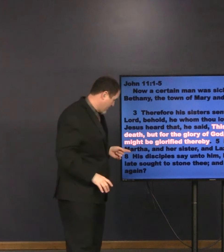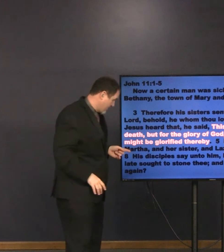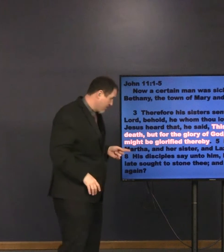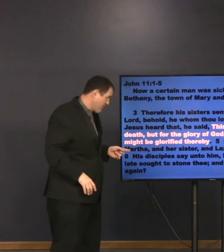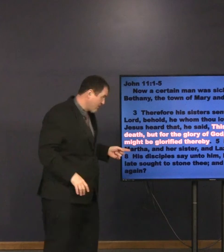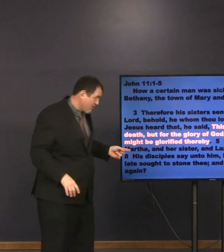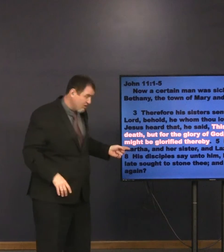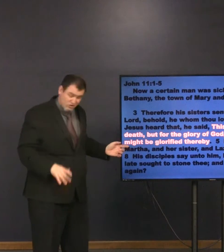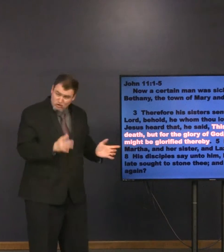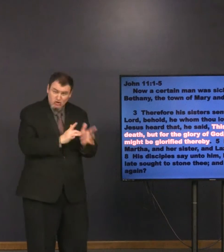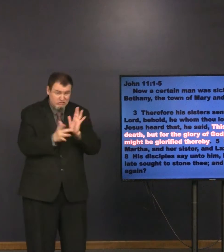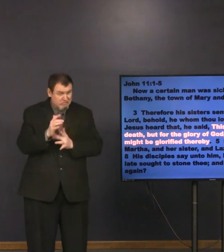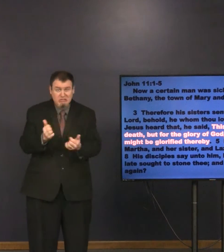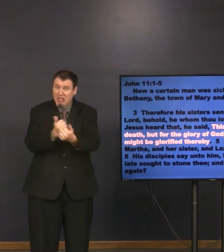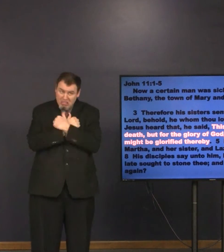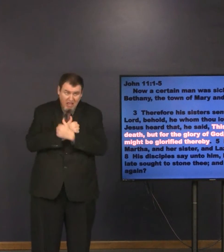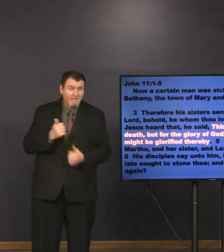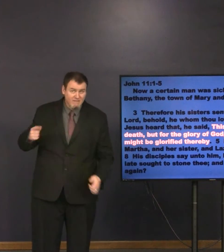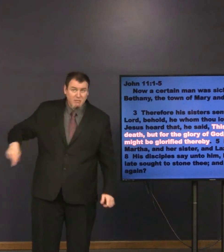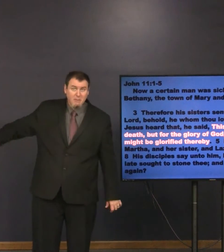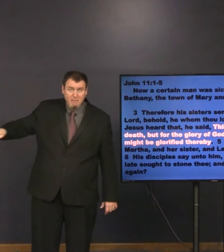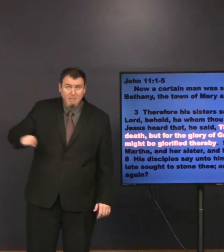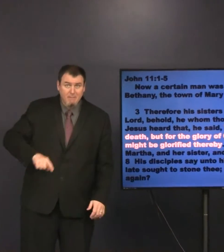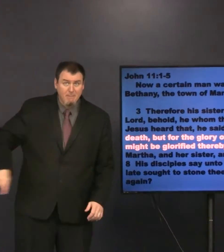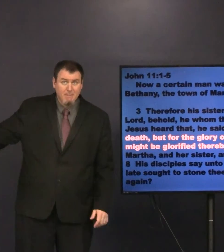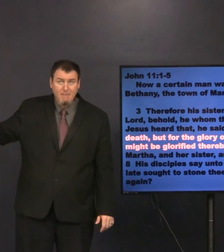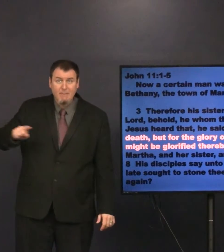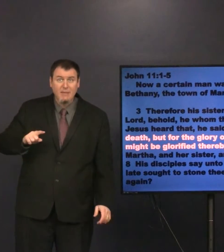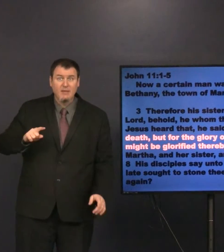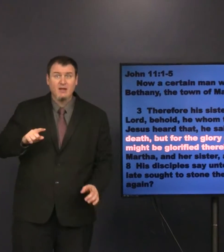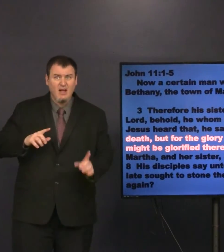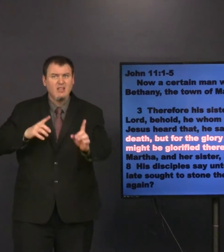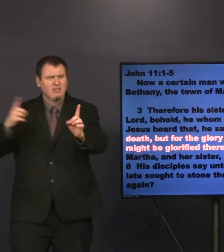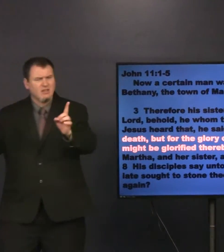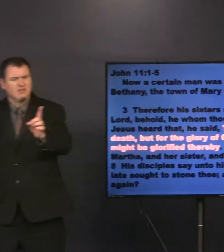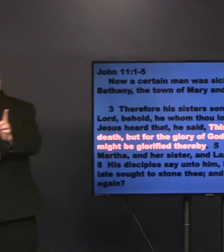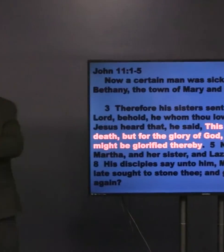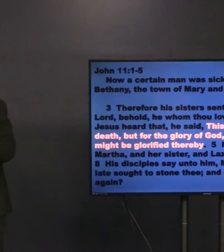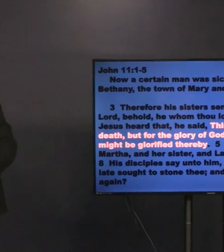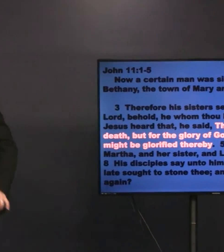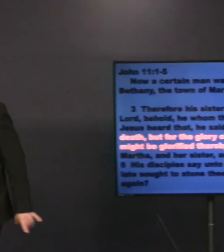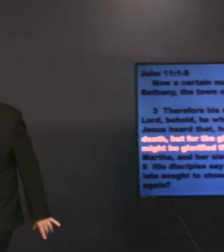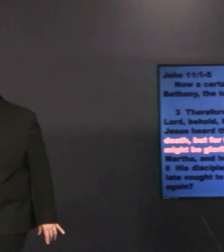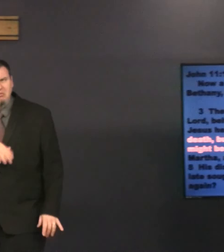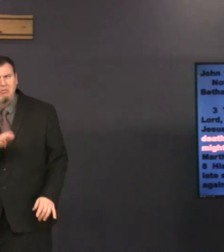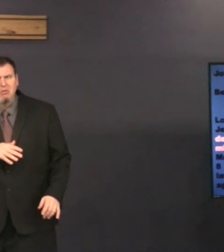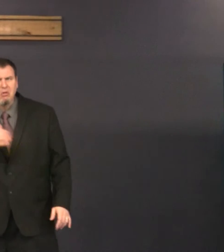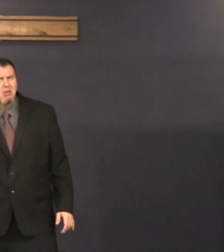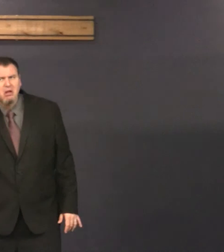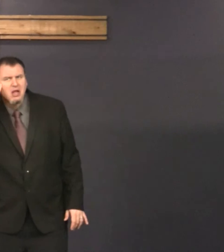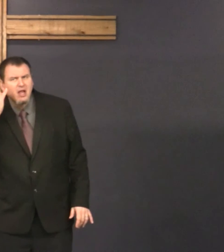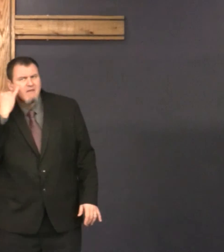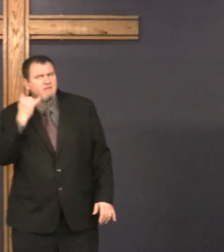this very clearly, that Jesus loved them. And the disciples said,